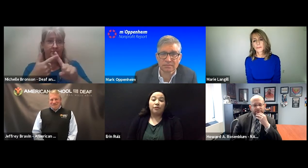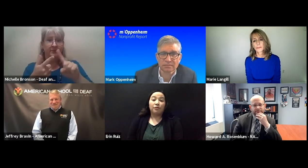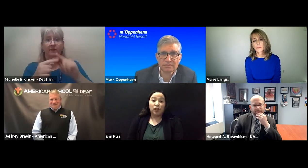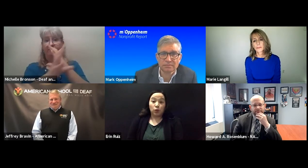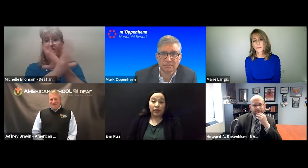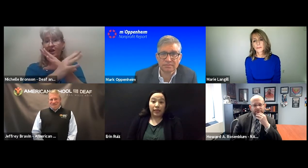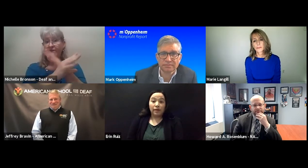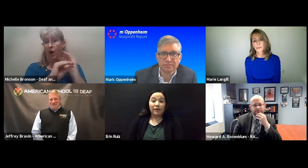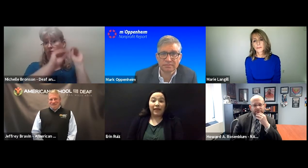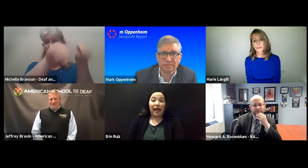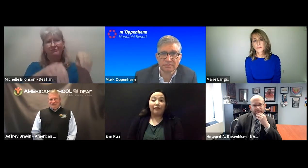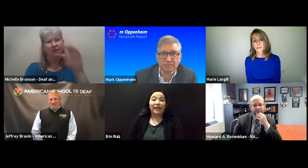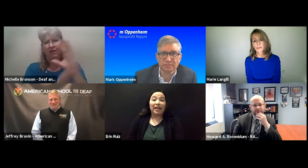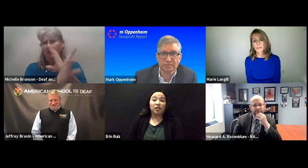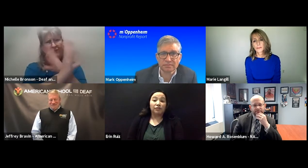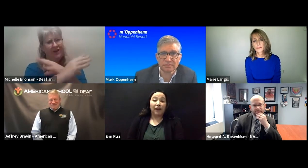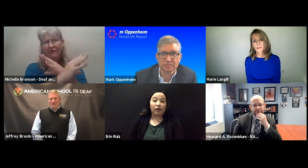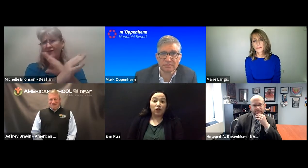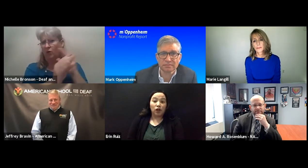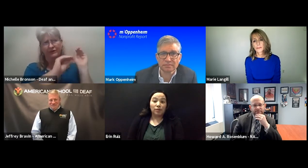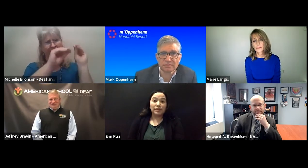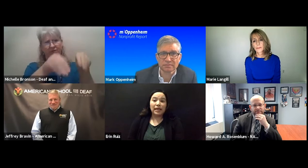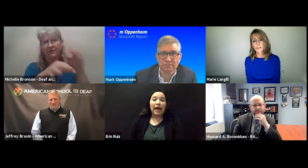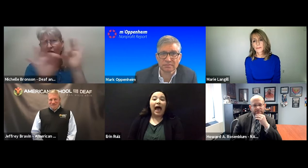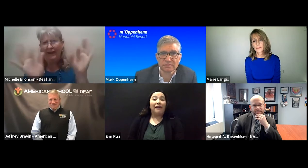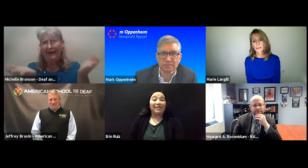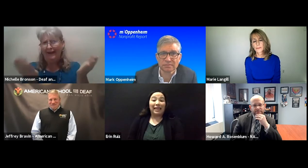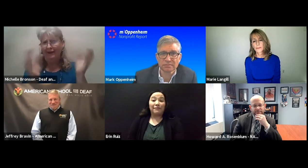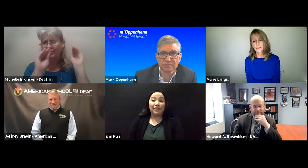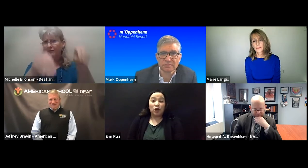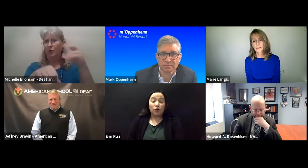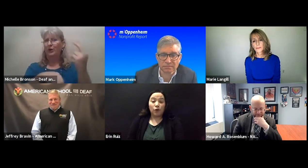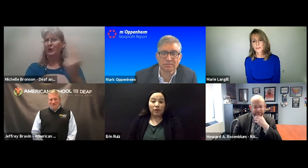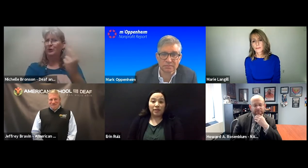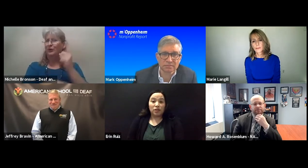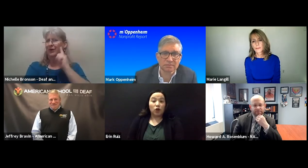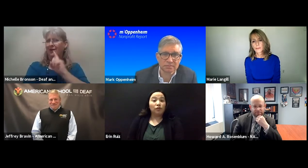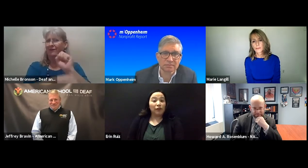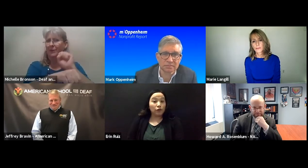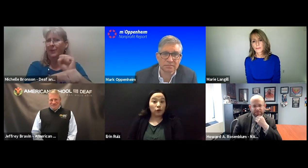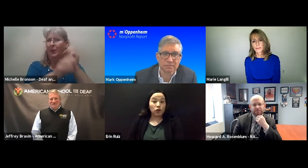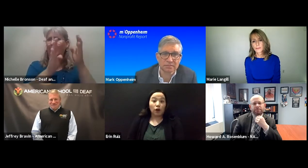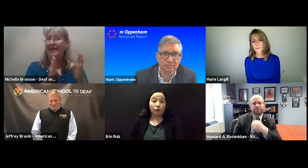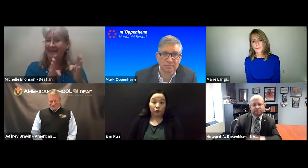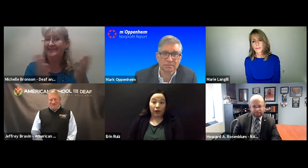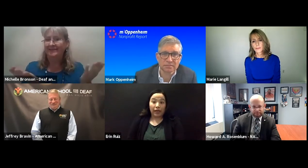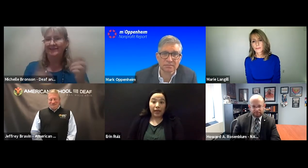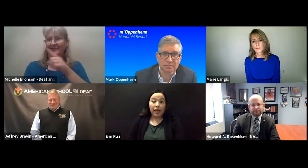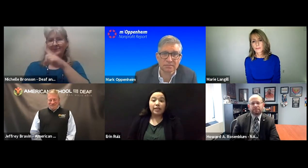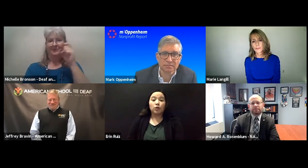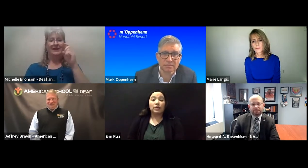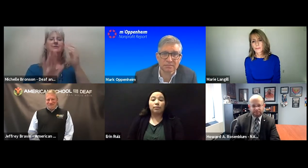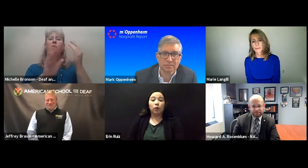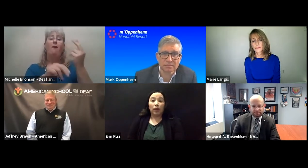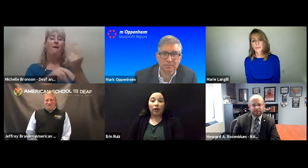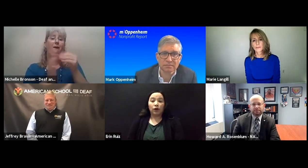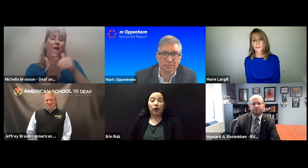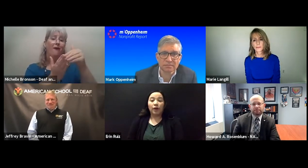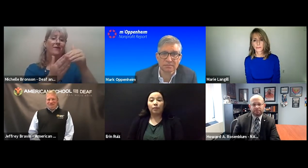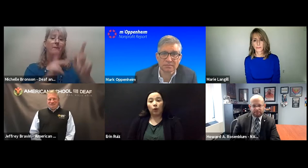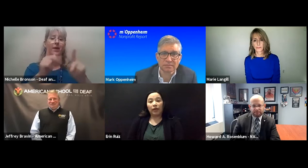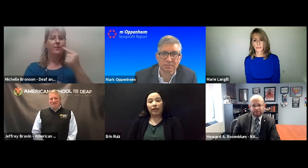visually. If they have flashing fire alarms, having a video phone installed, video phones are free. So the